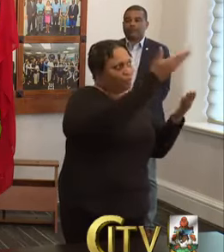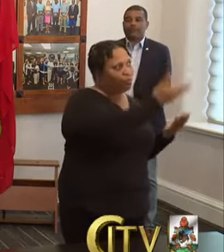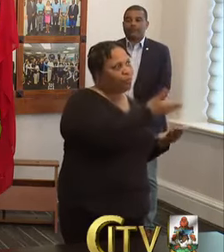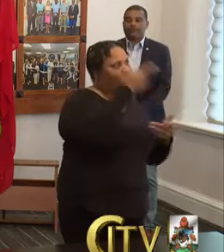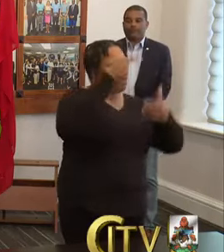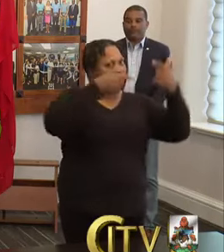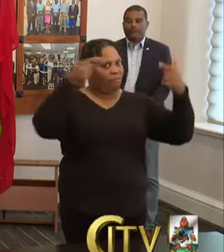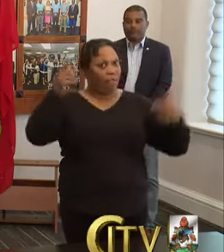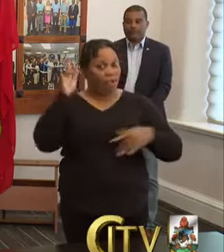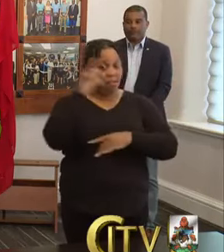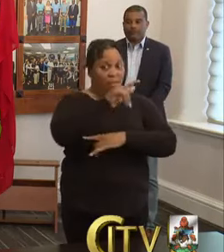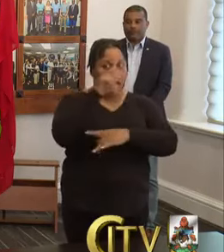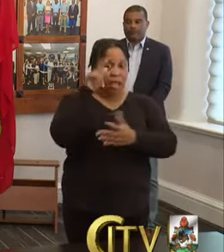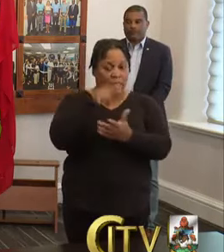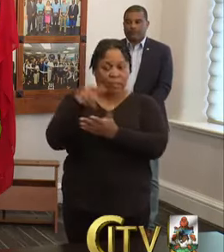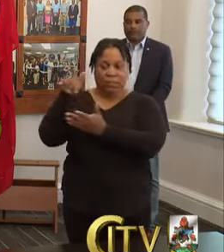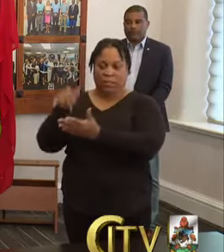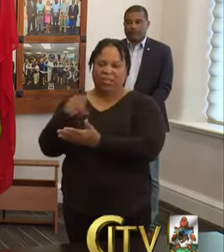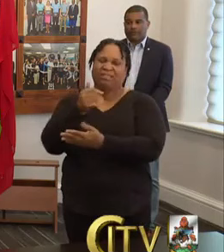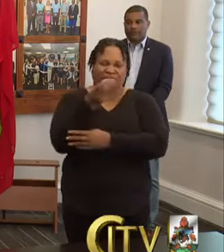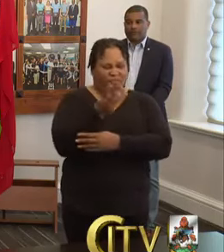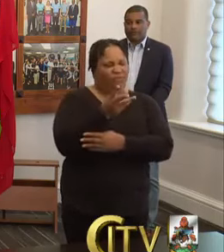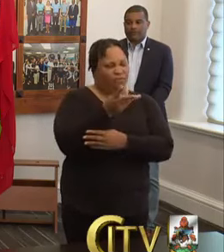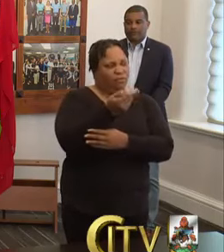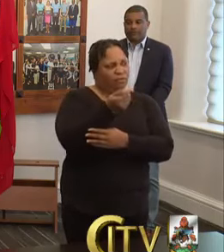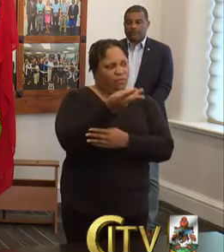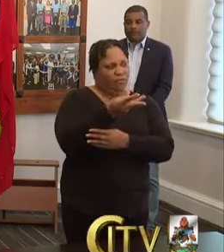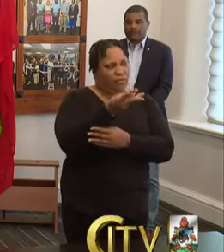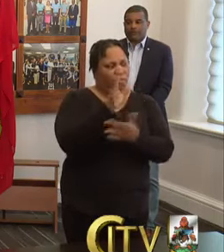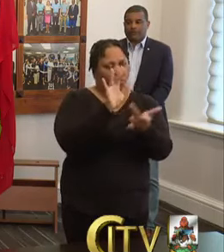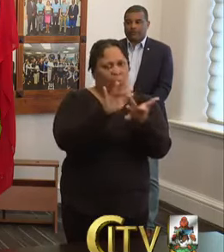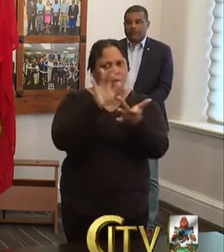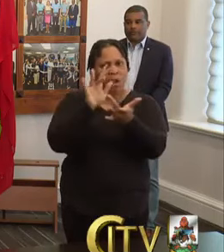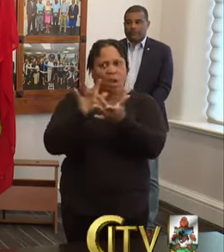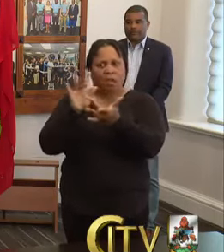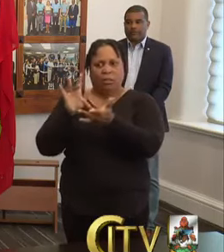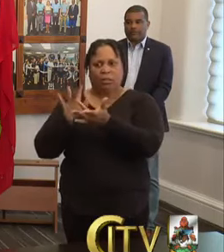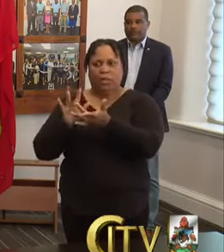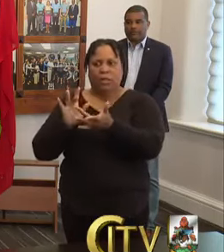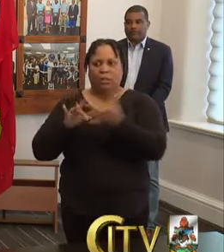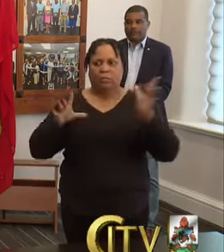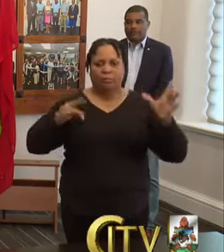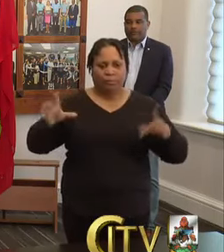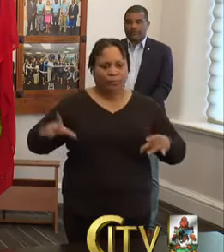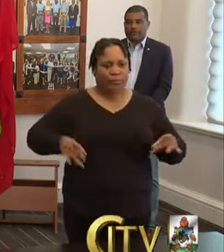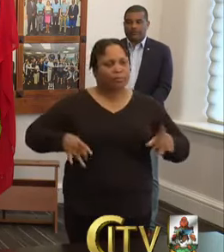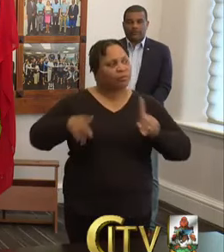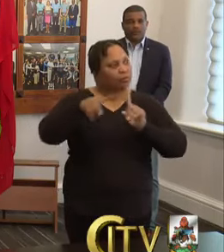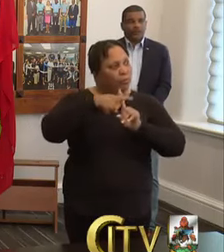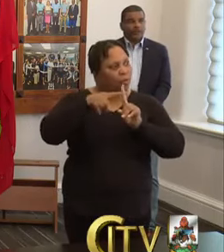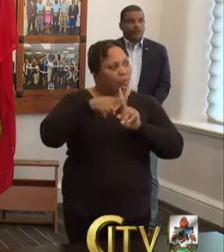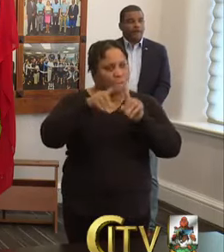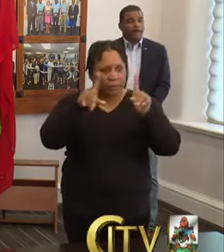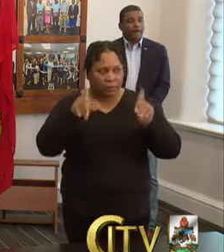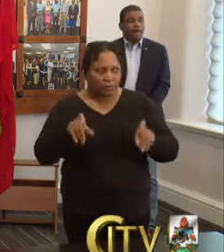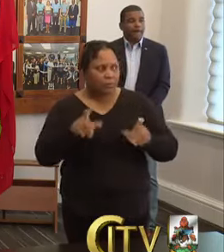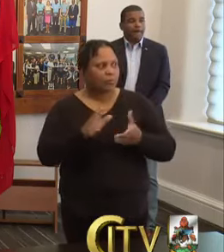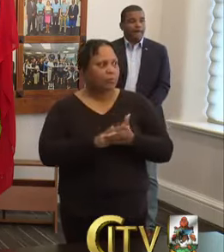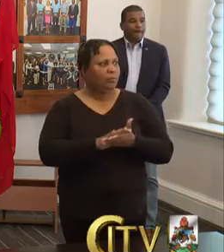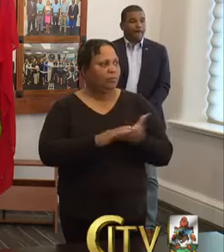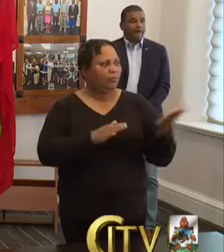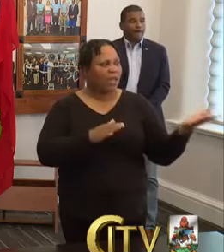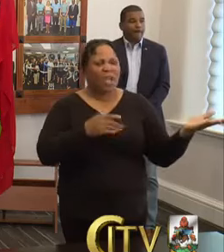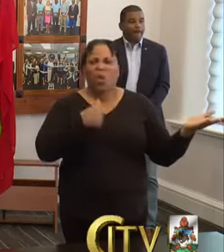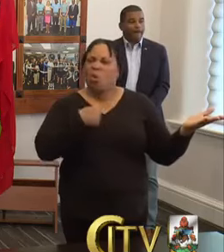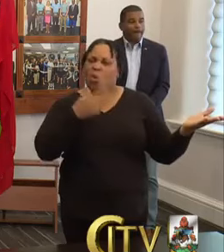and then a few of those were contacts of persons that had been tested positive. Perhaps I don't